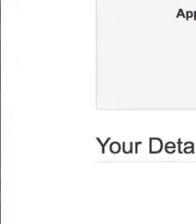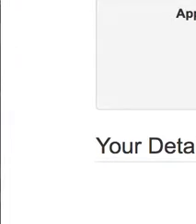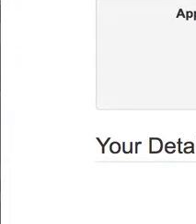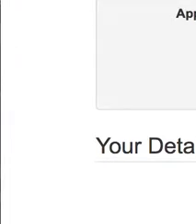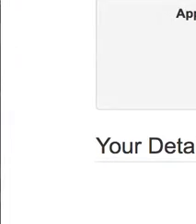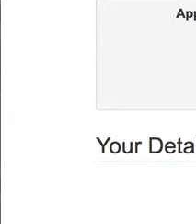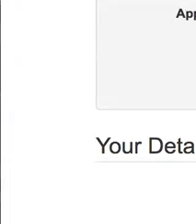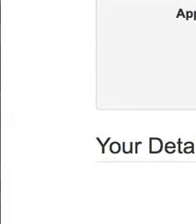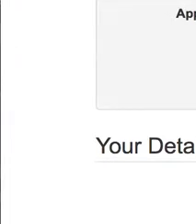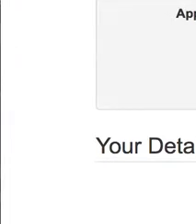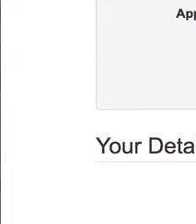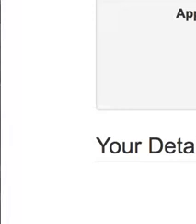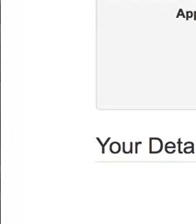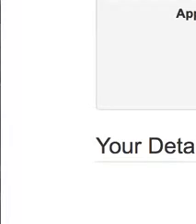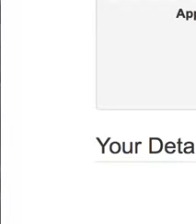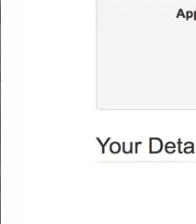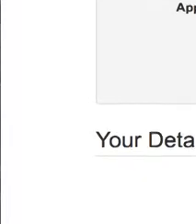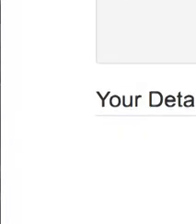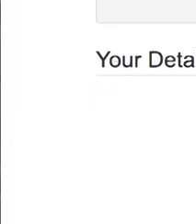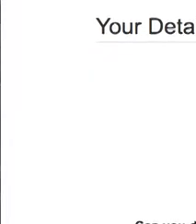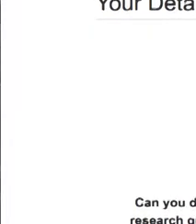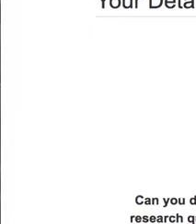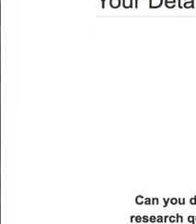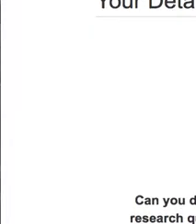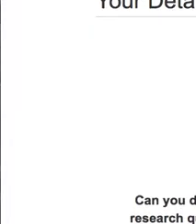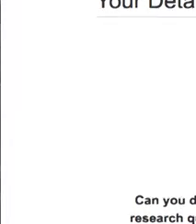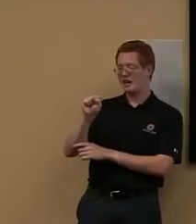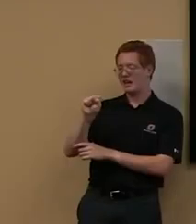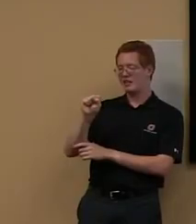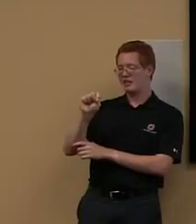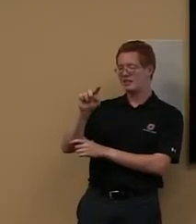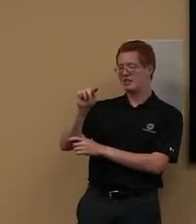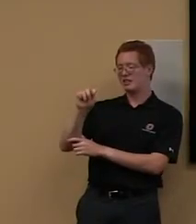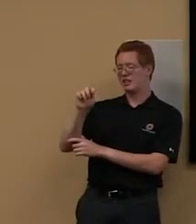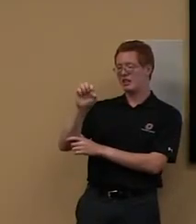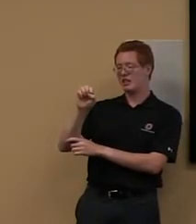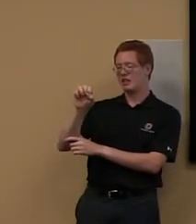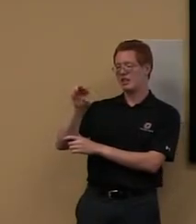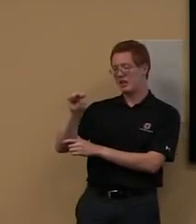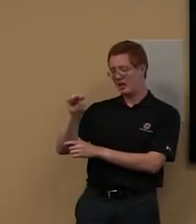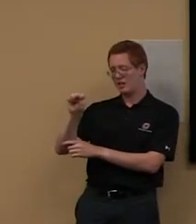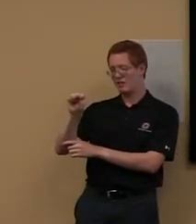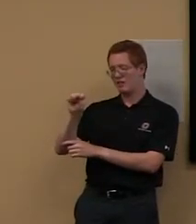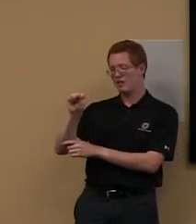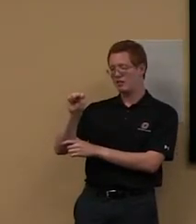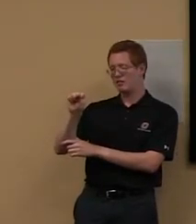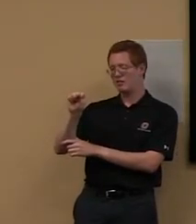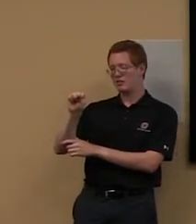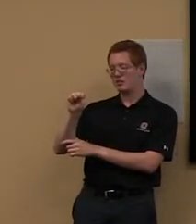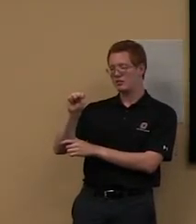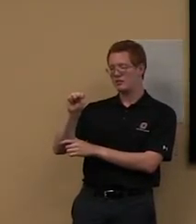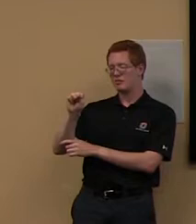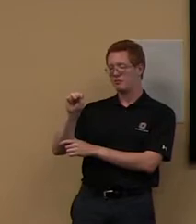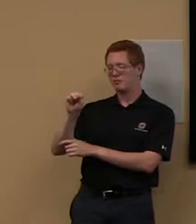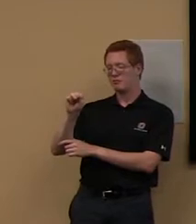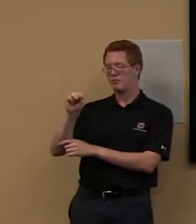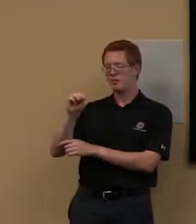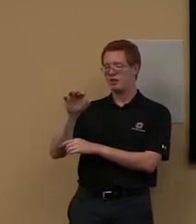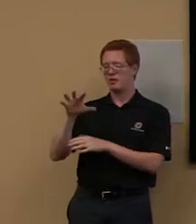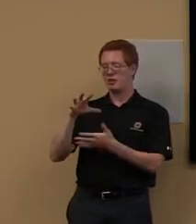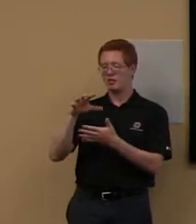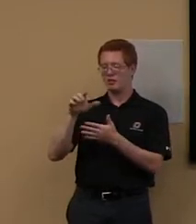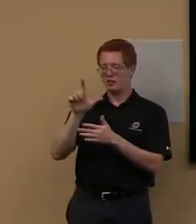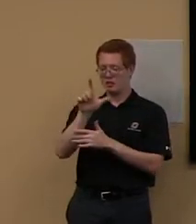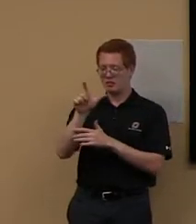librarian, our STEM and business librarian is also on, um, Scott Campus. She has an office down in Mammal Hall. So,